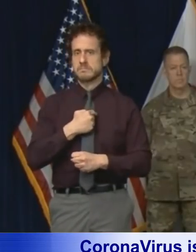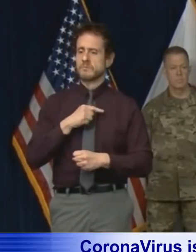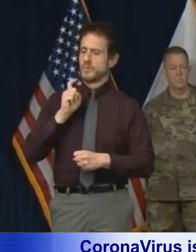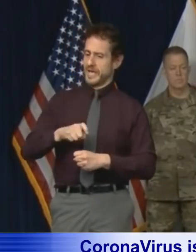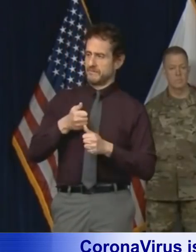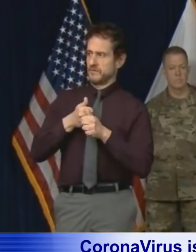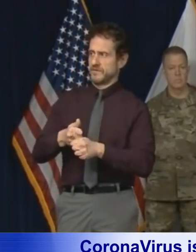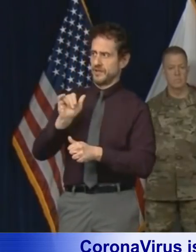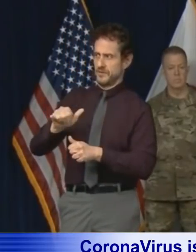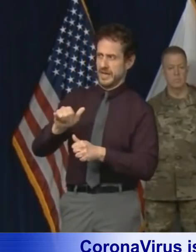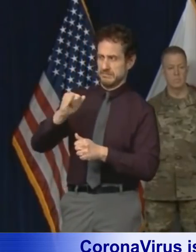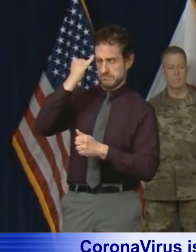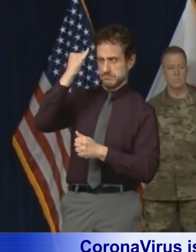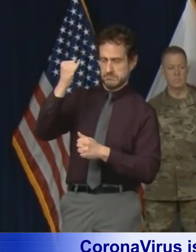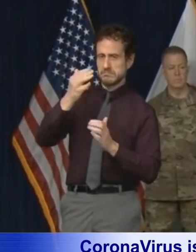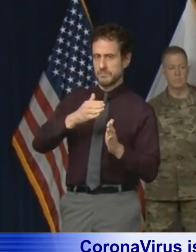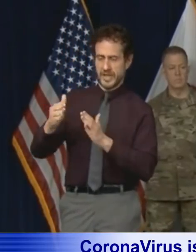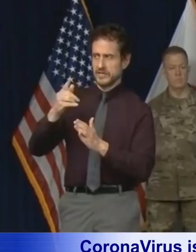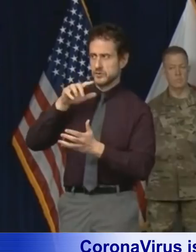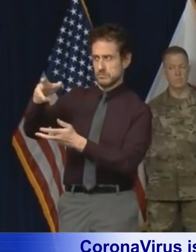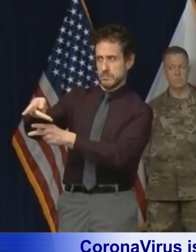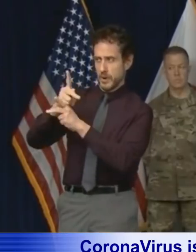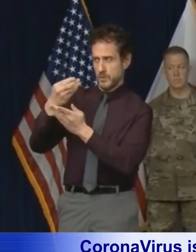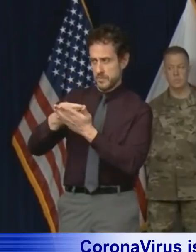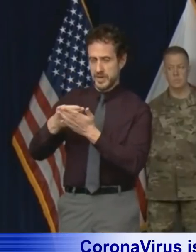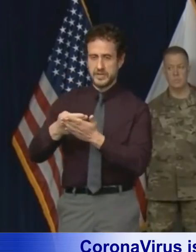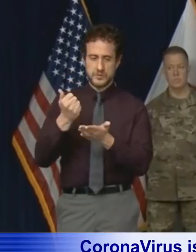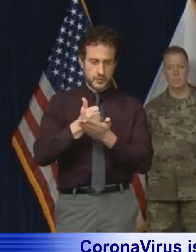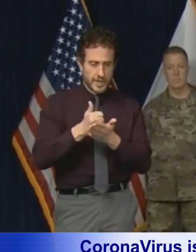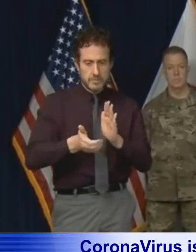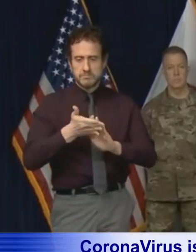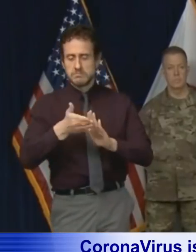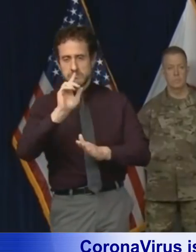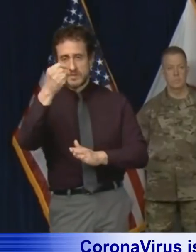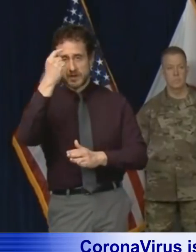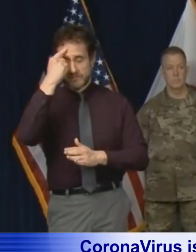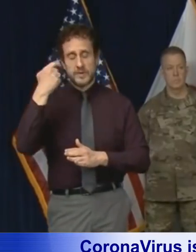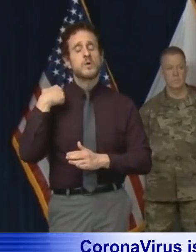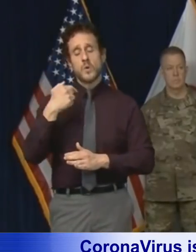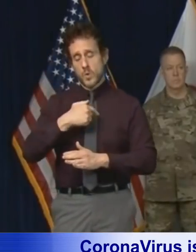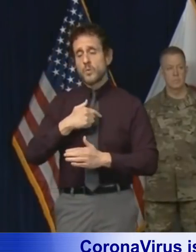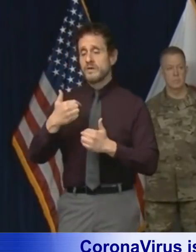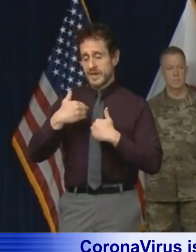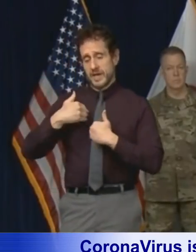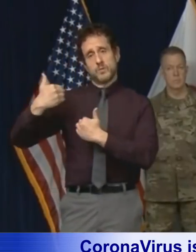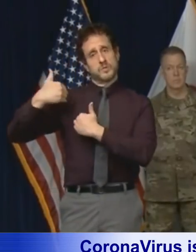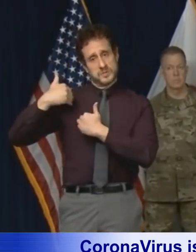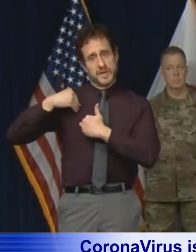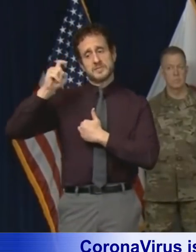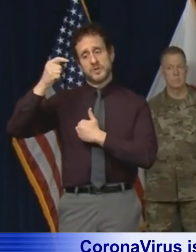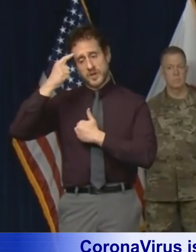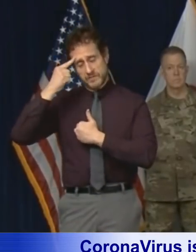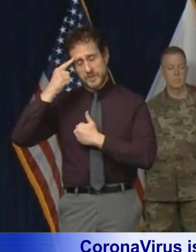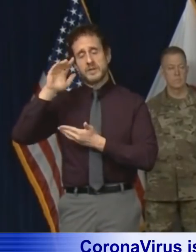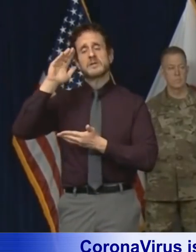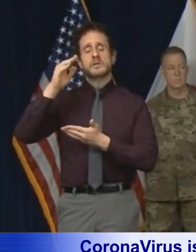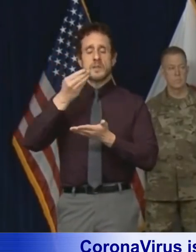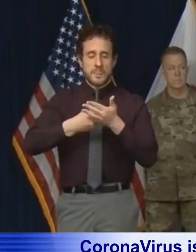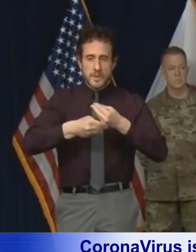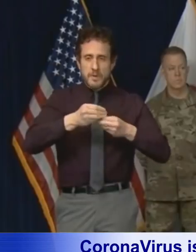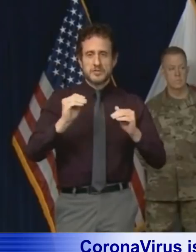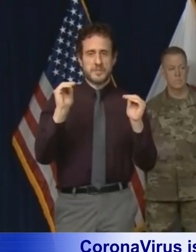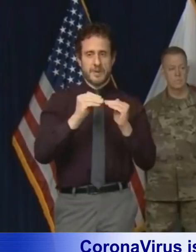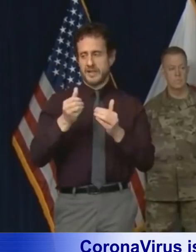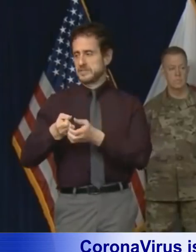tremendous fiscal progress in the last one and a half years, enacting a balanced budget, reducing our bill backlog